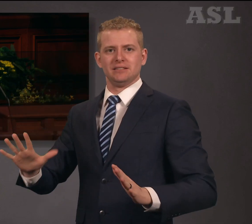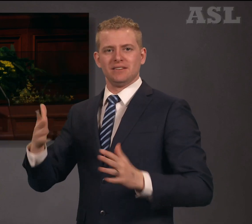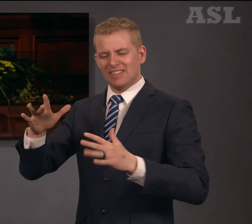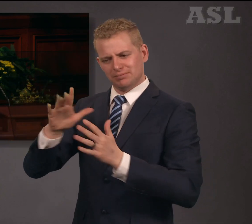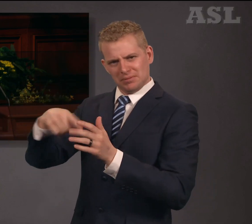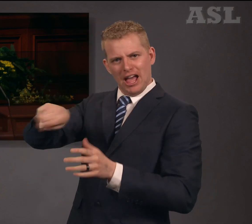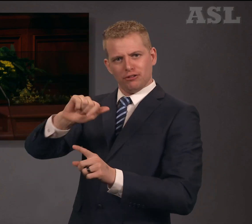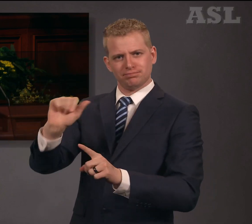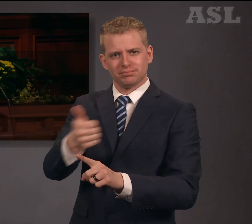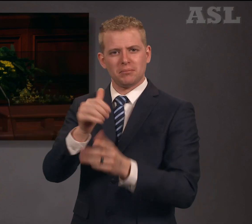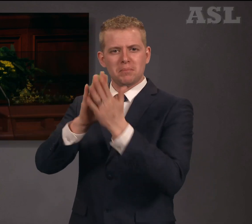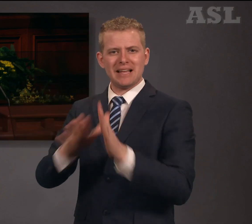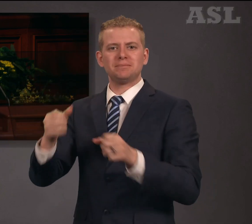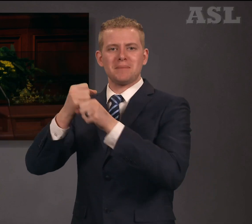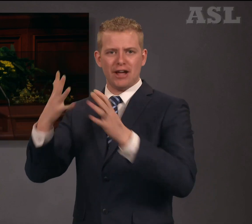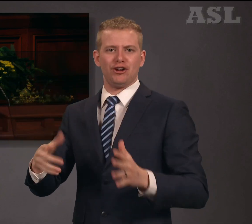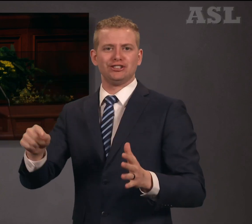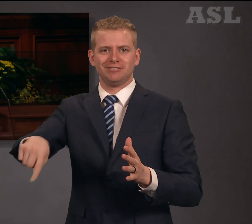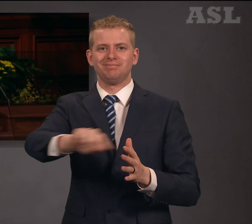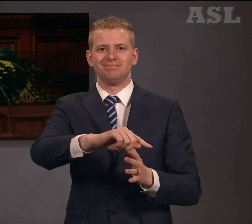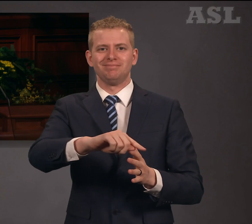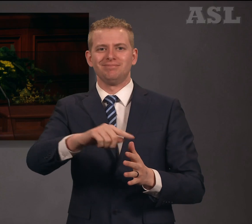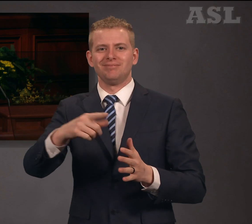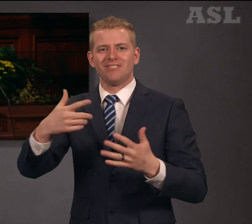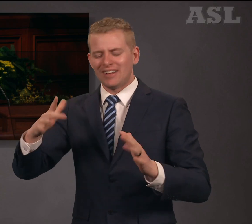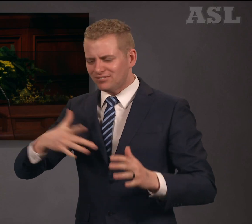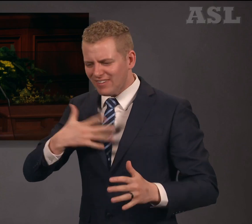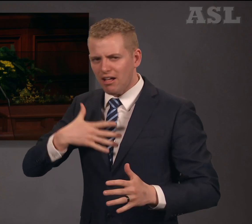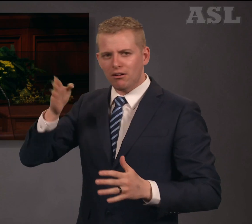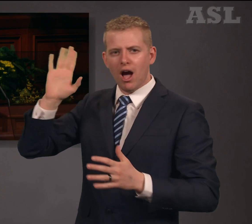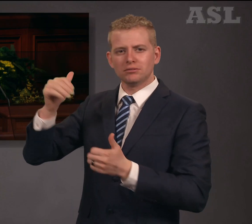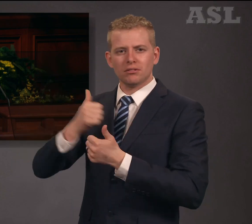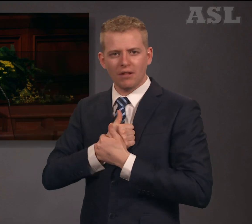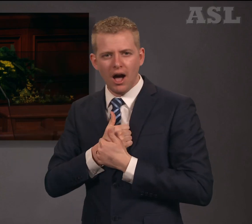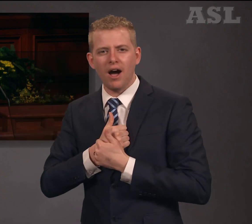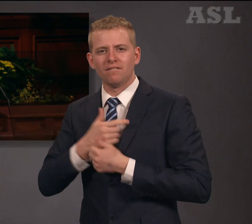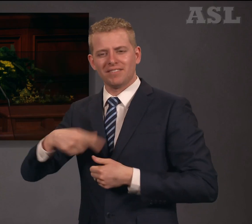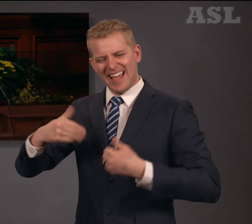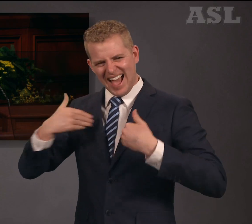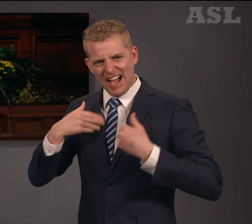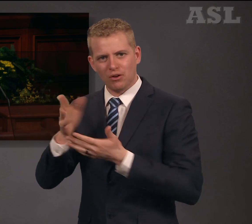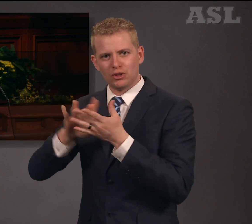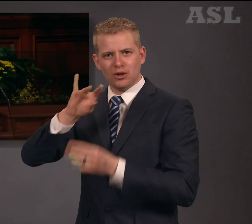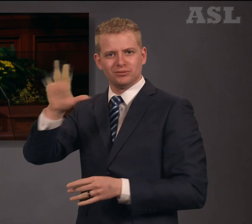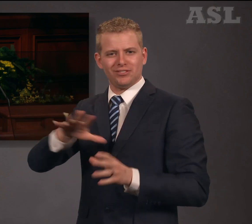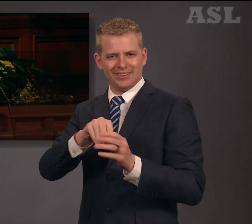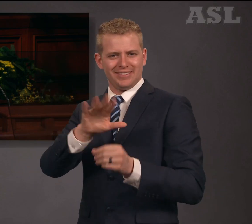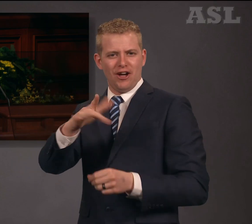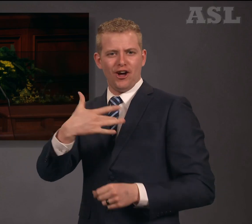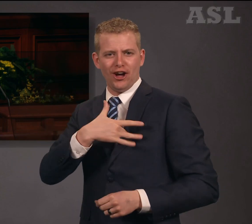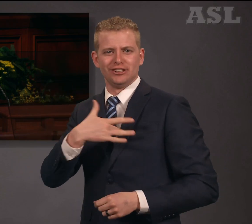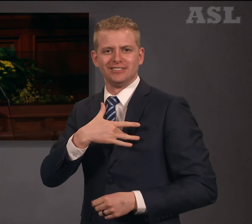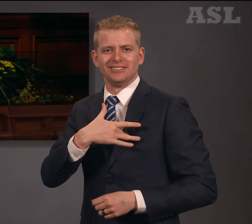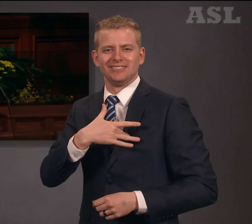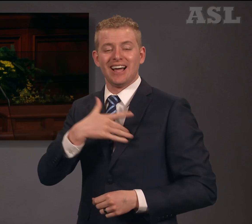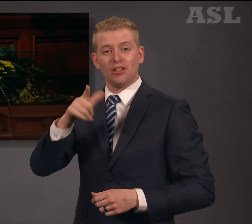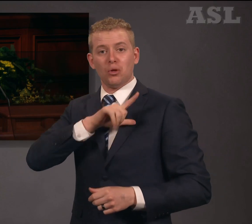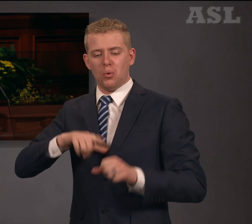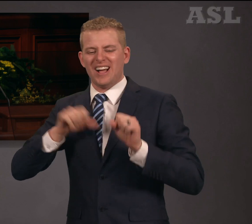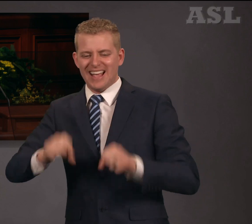They have the Holy Ghost in their hearts, and the Lord can guide them to reach out